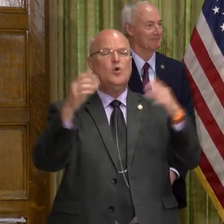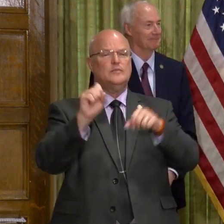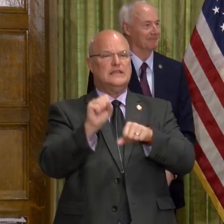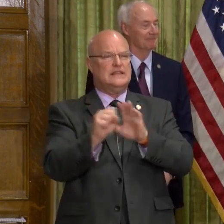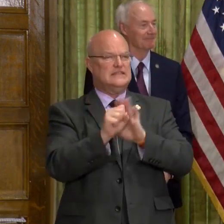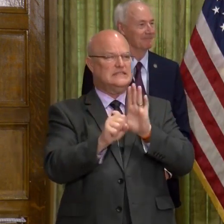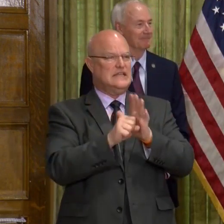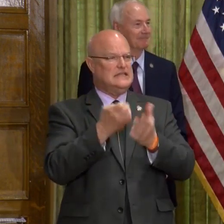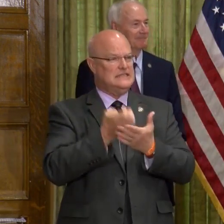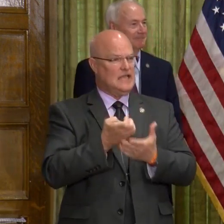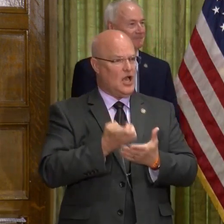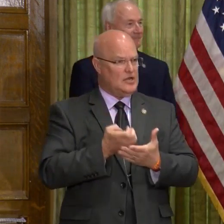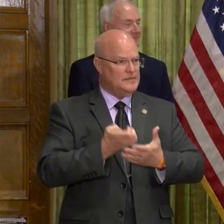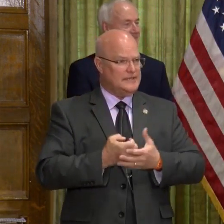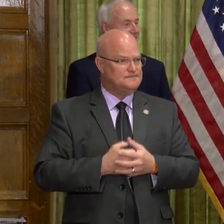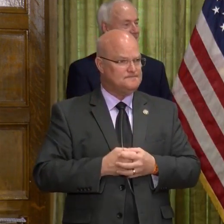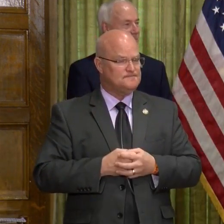economy.